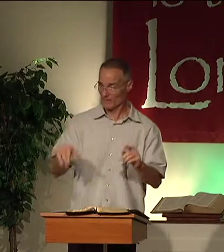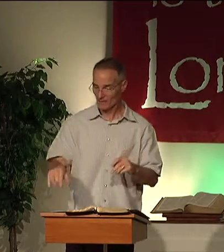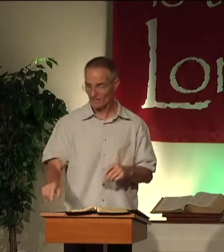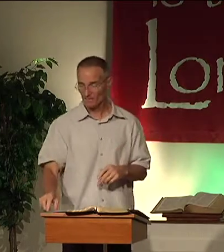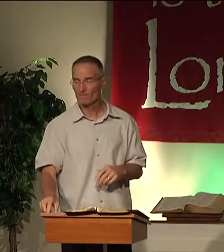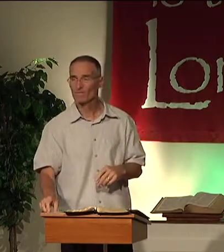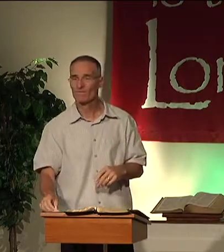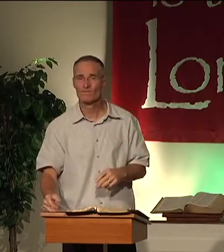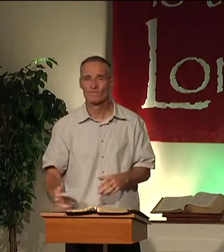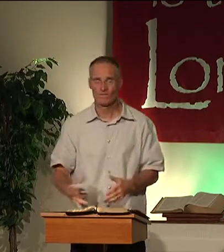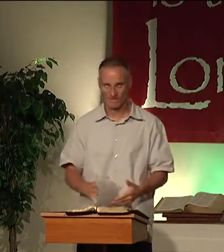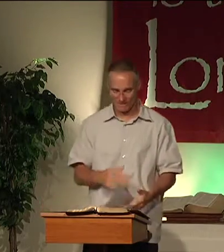Are you ready for that?